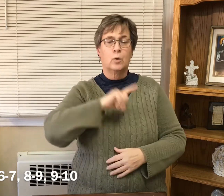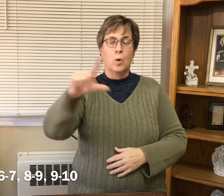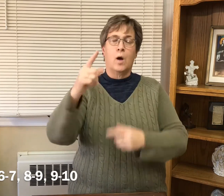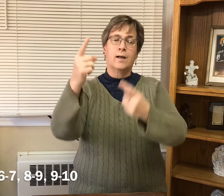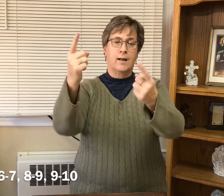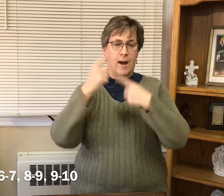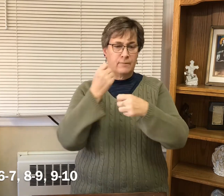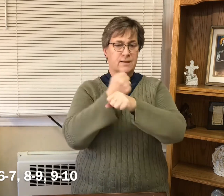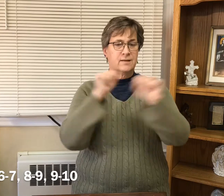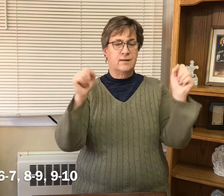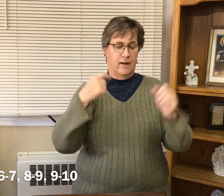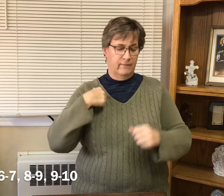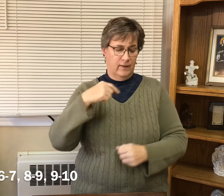Lord, come and save us.